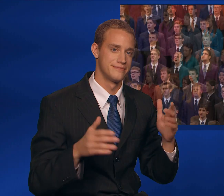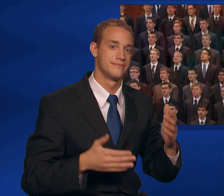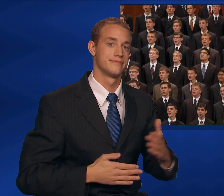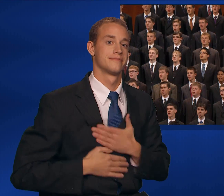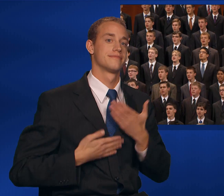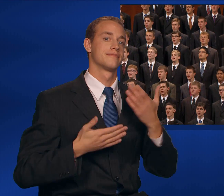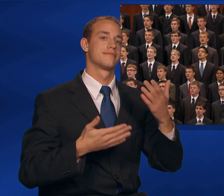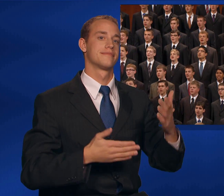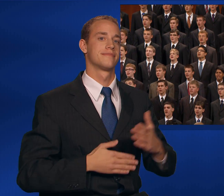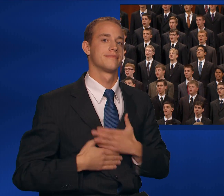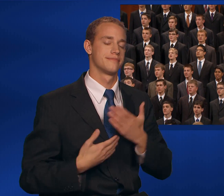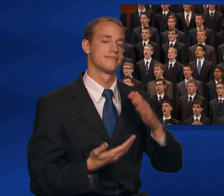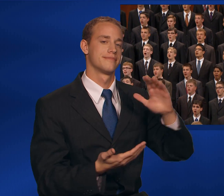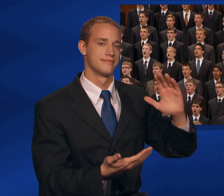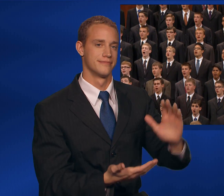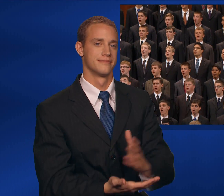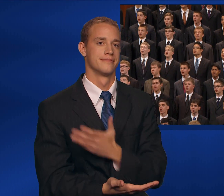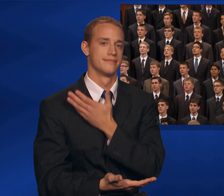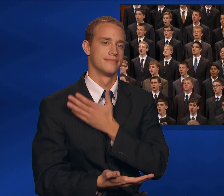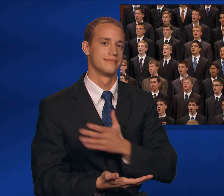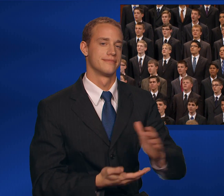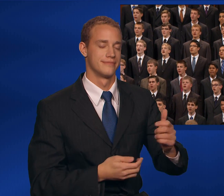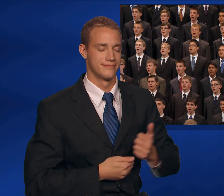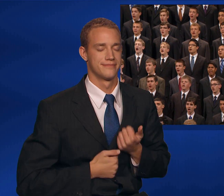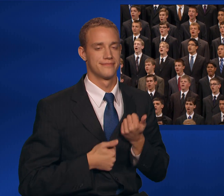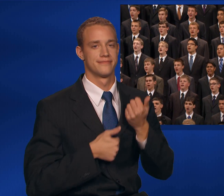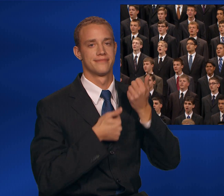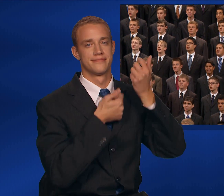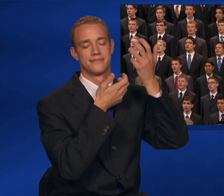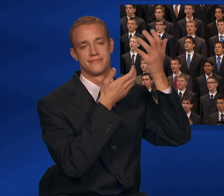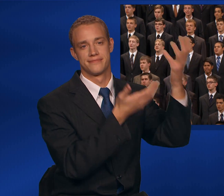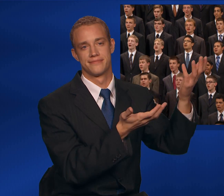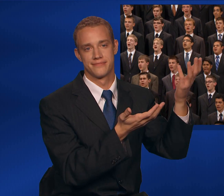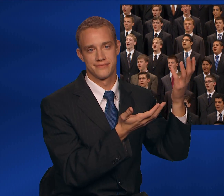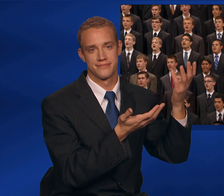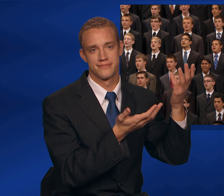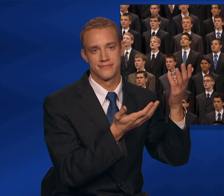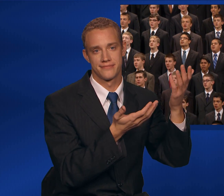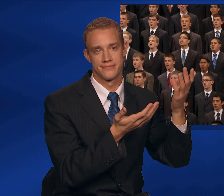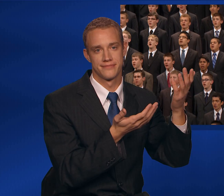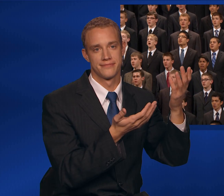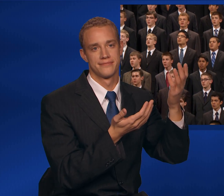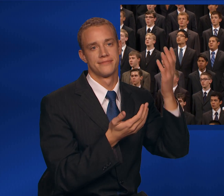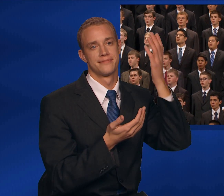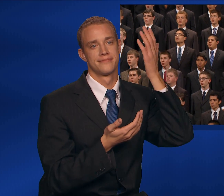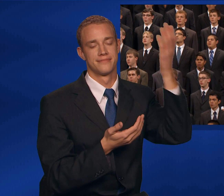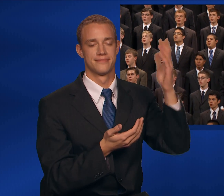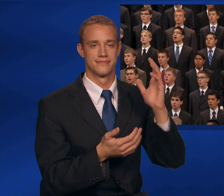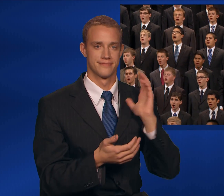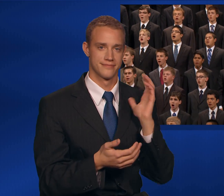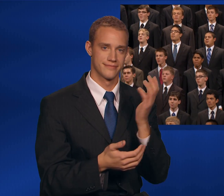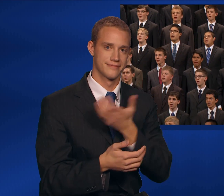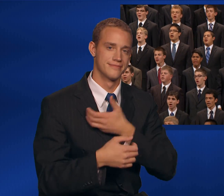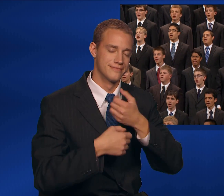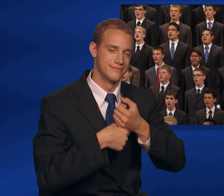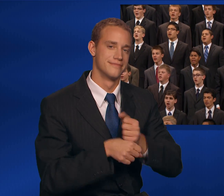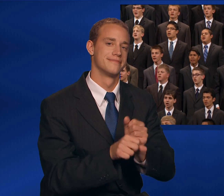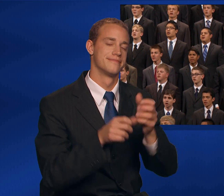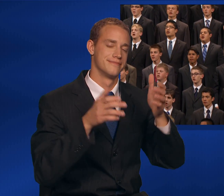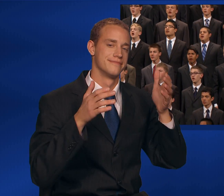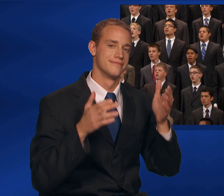Singing songs of exaltation to our